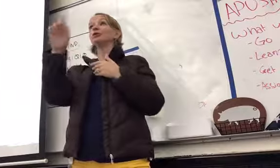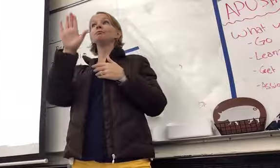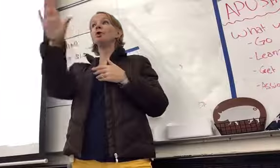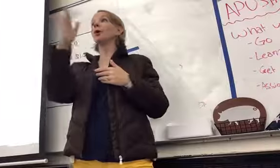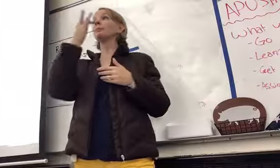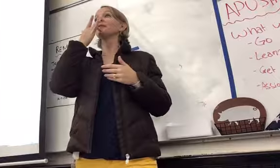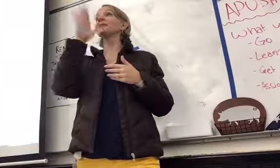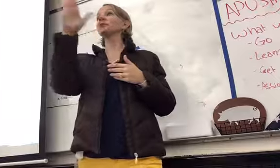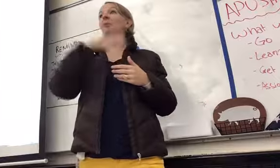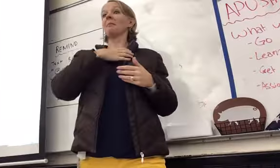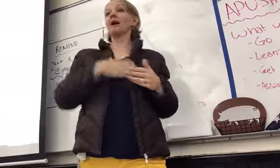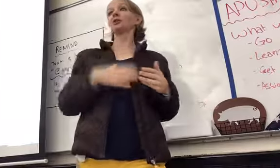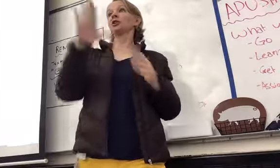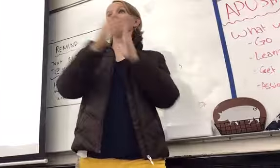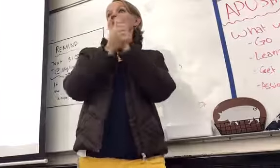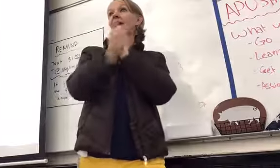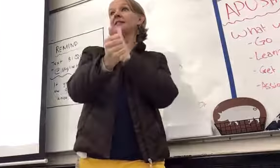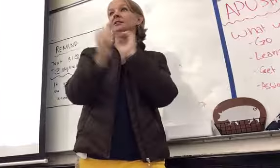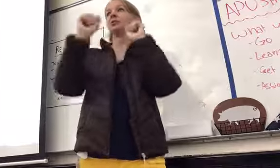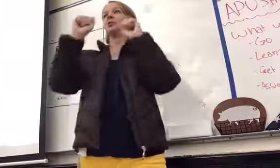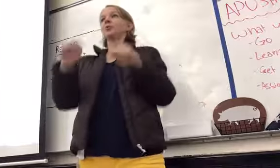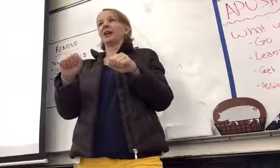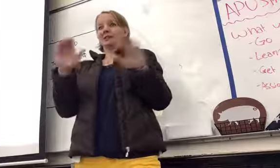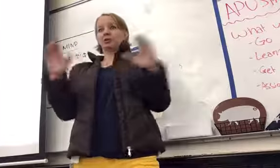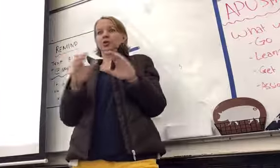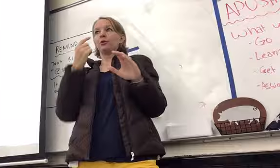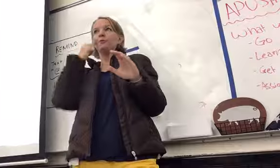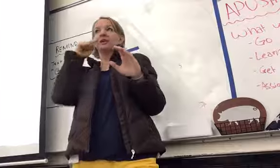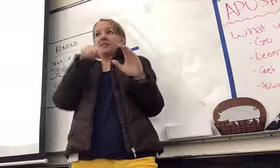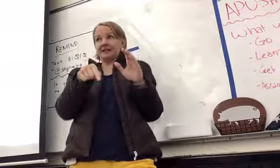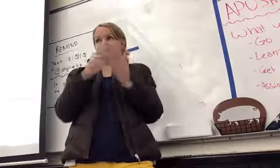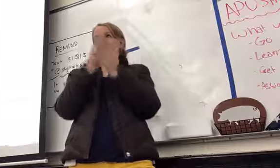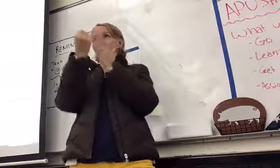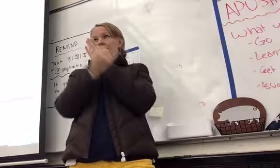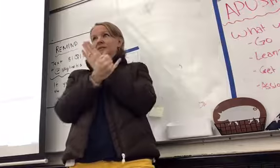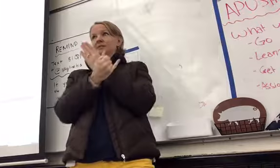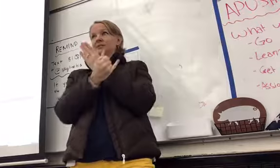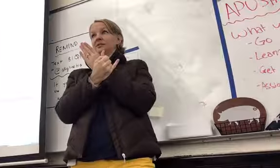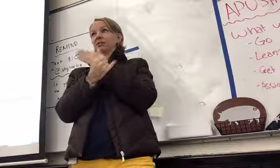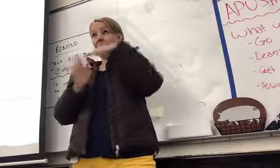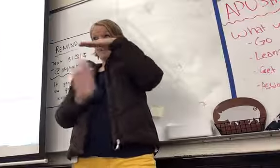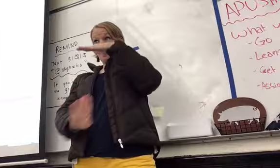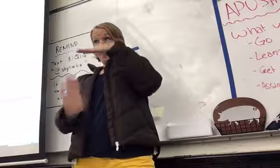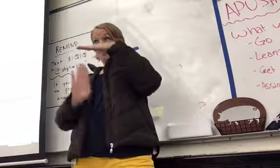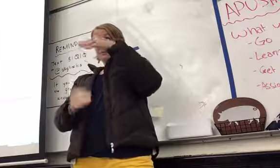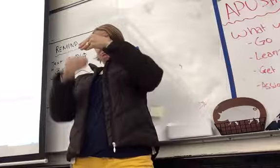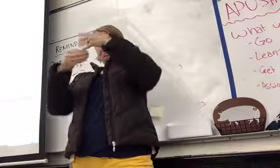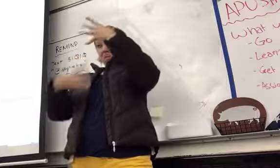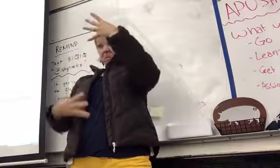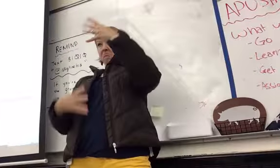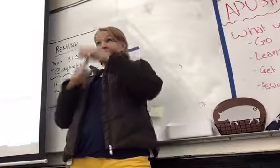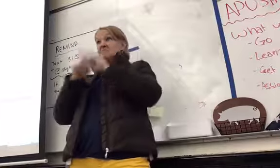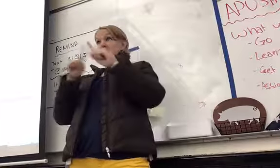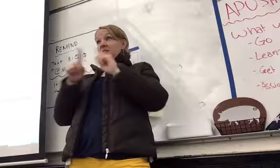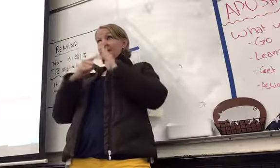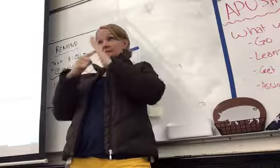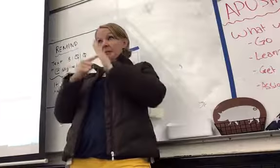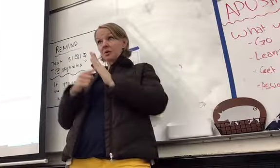you can do for this project. Okay? Now, down at the bottom, I gave several examples of possibilities.